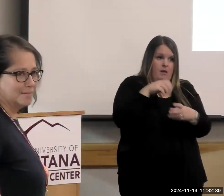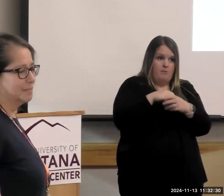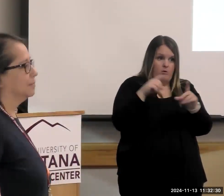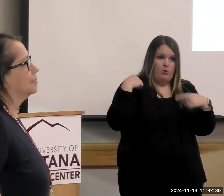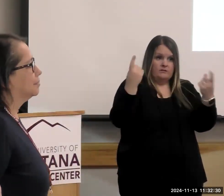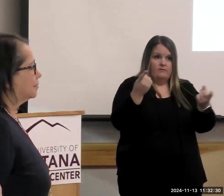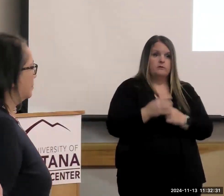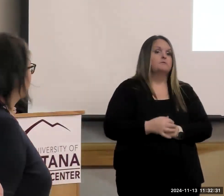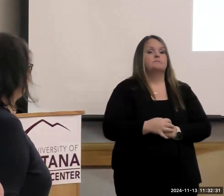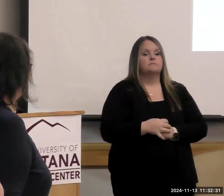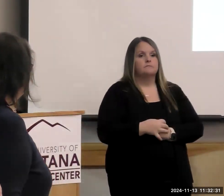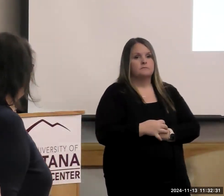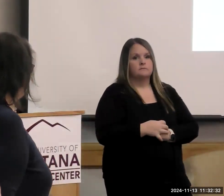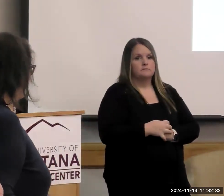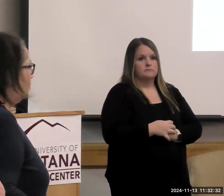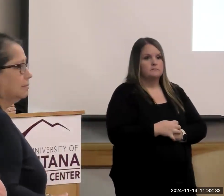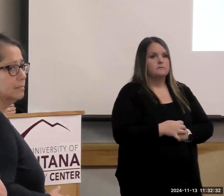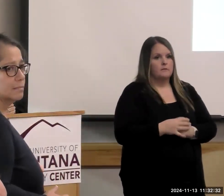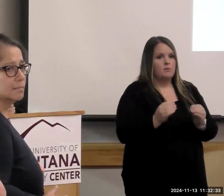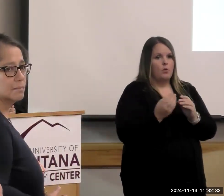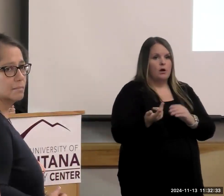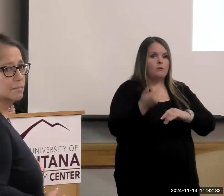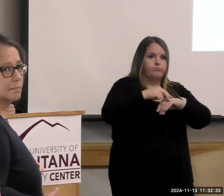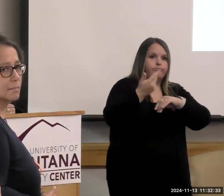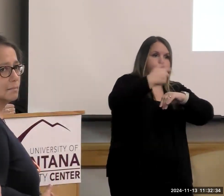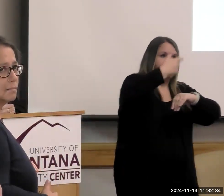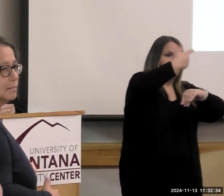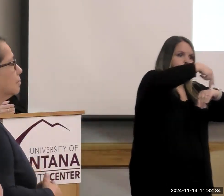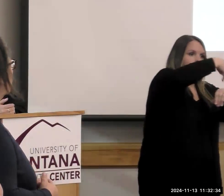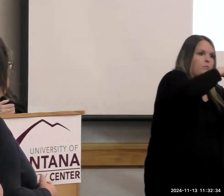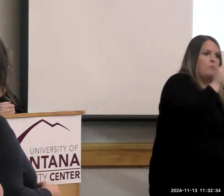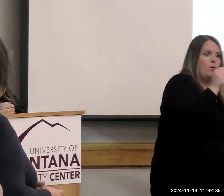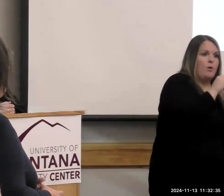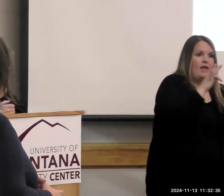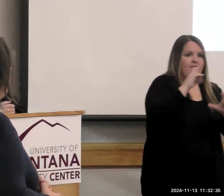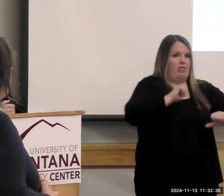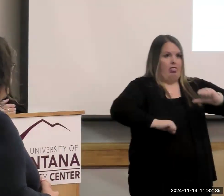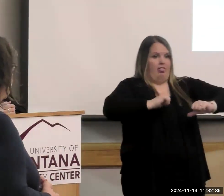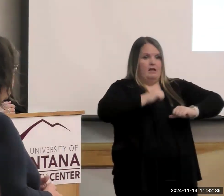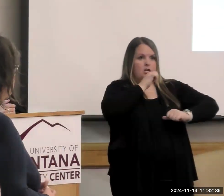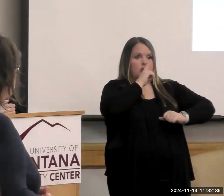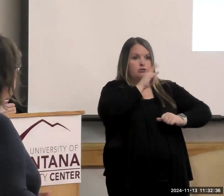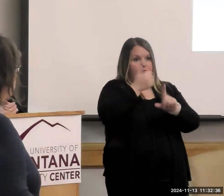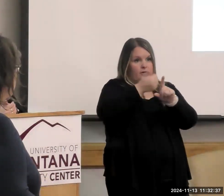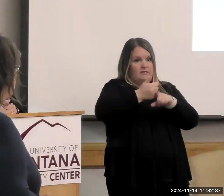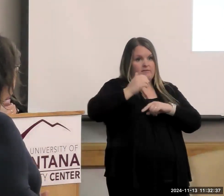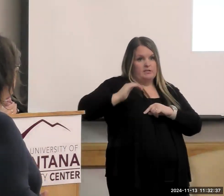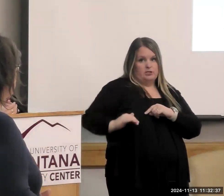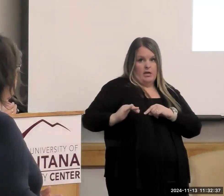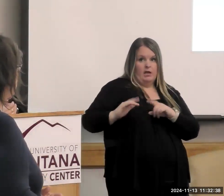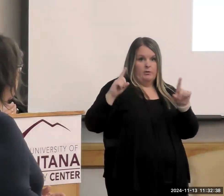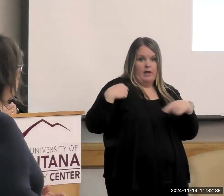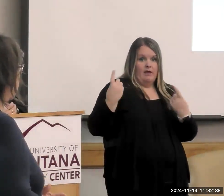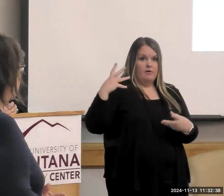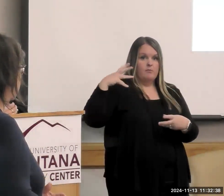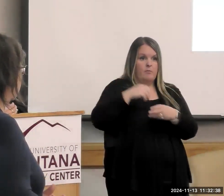okay, not very many. Oh, they're coming up. They're coming up. All right. And if you're not sure, if you have a child who's been a part of